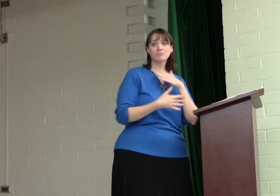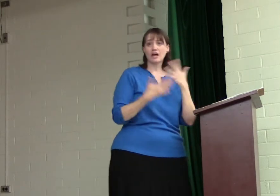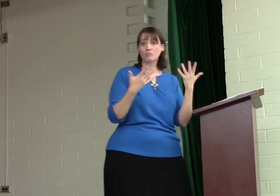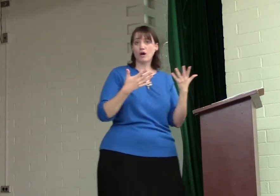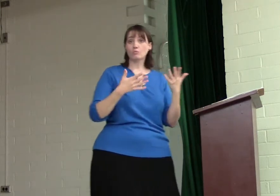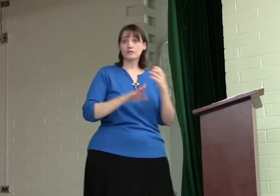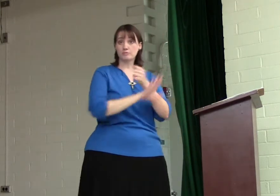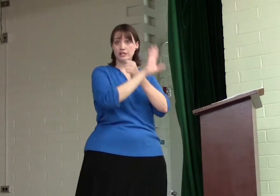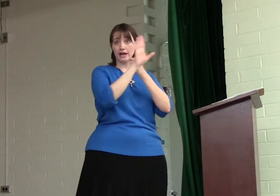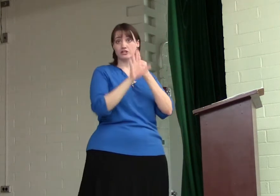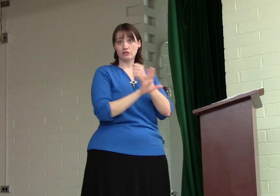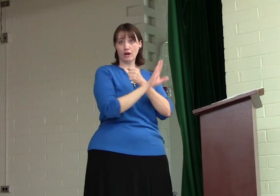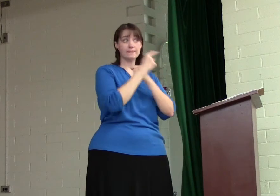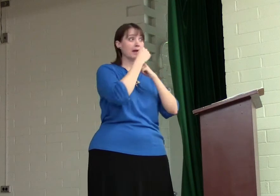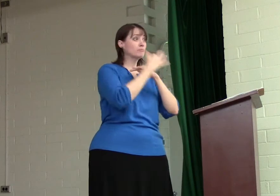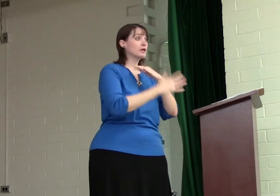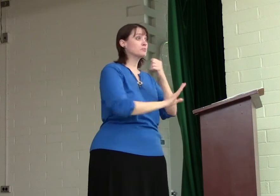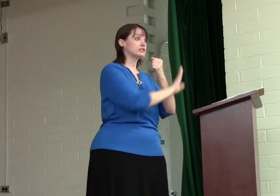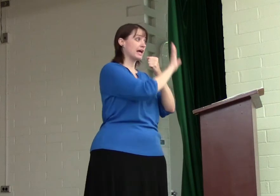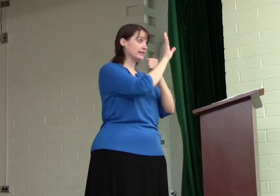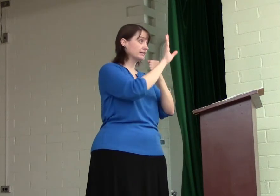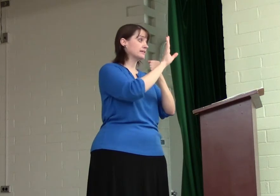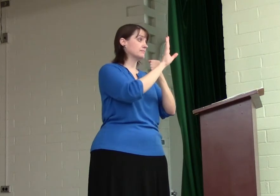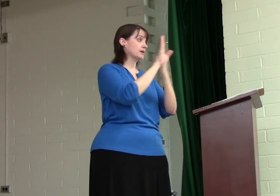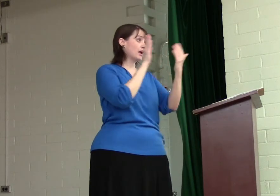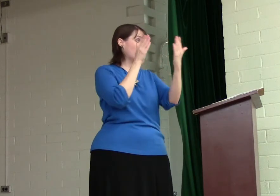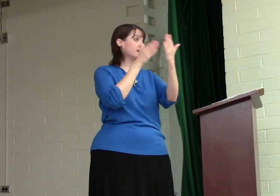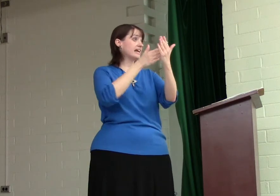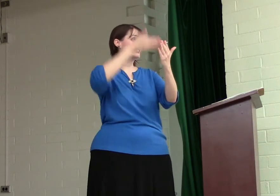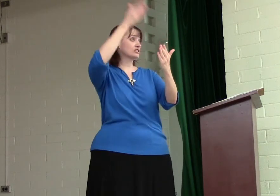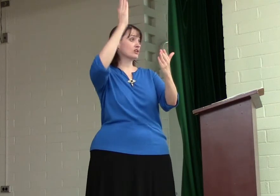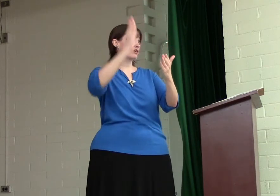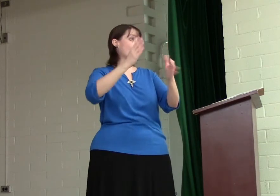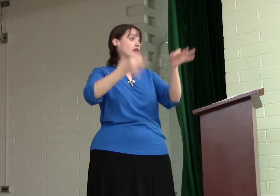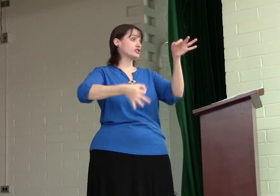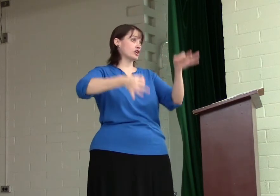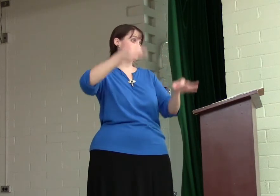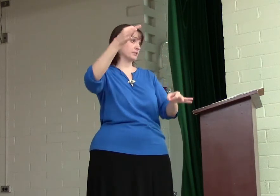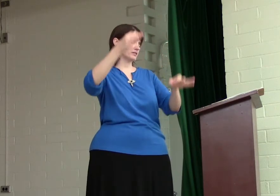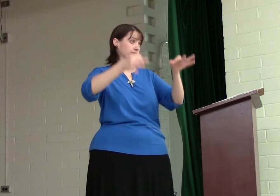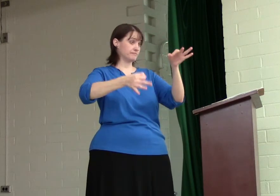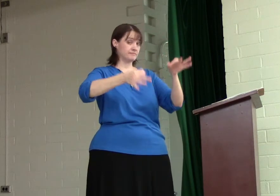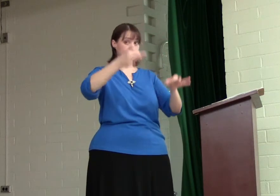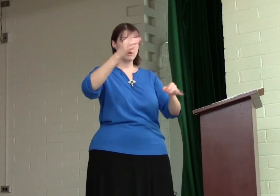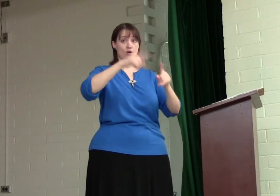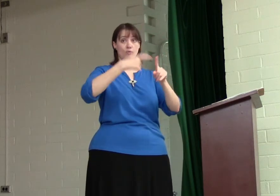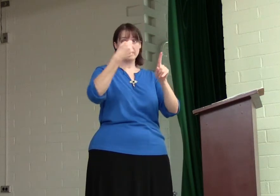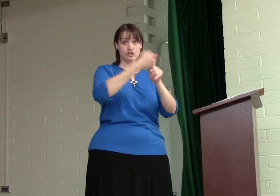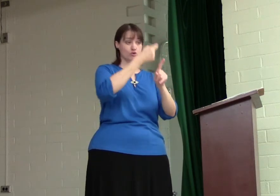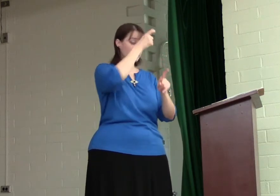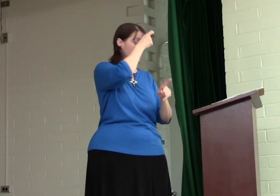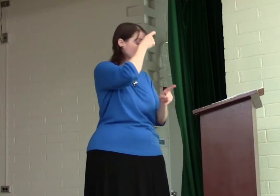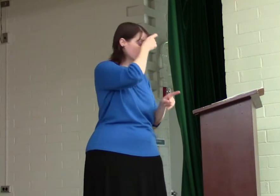blood was protection, right? That blood protected them against God's judgment when he struck Egypt.